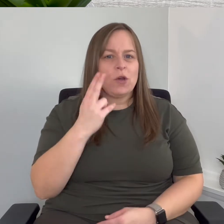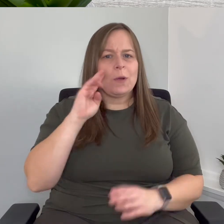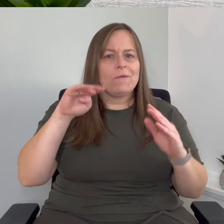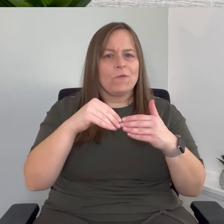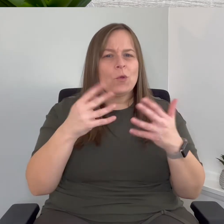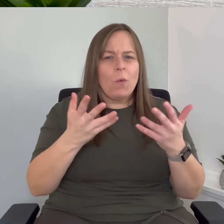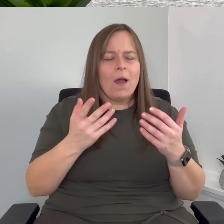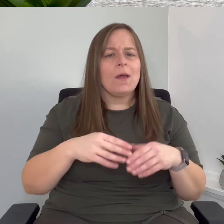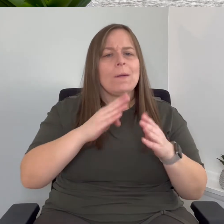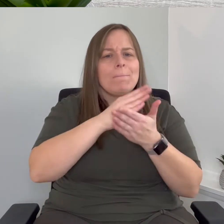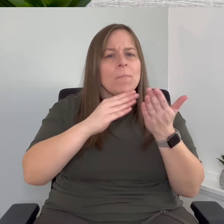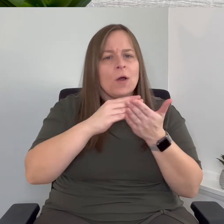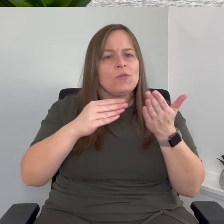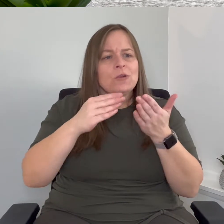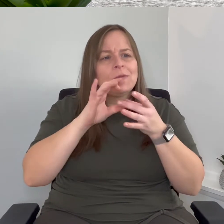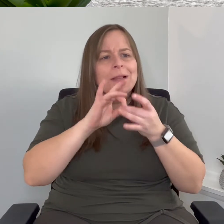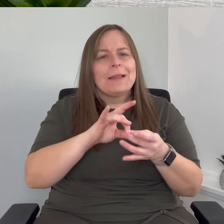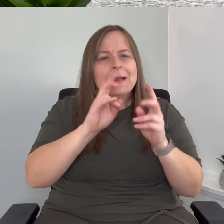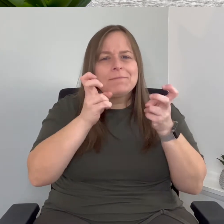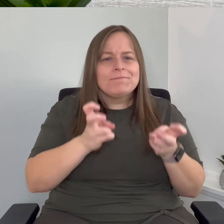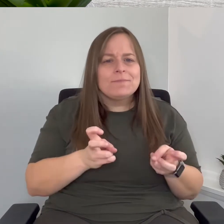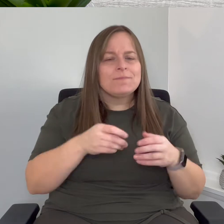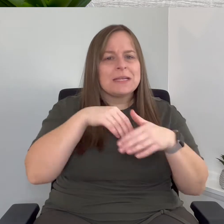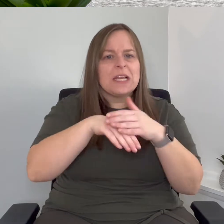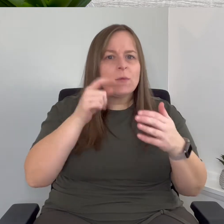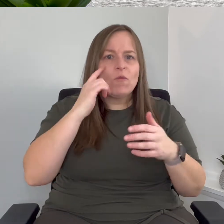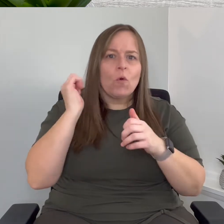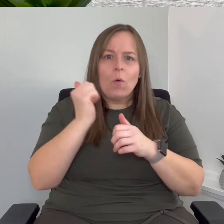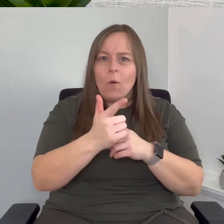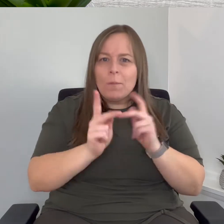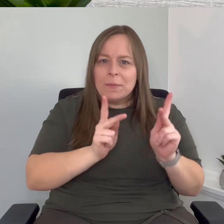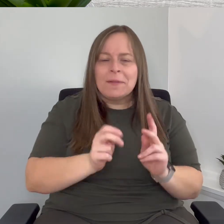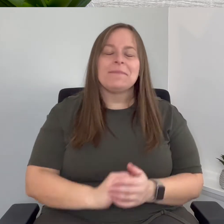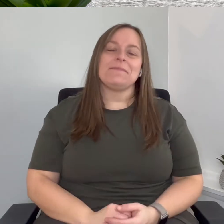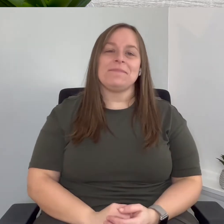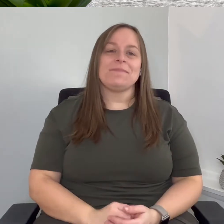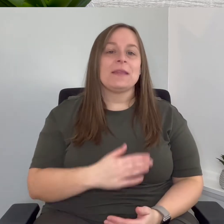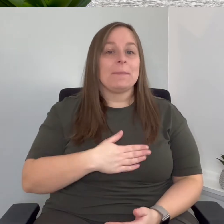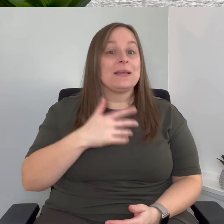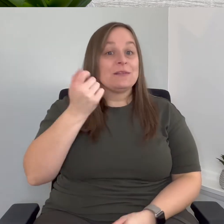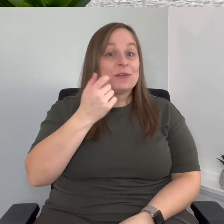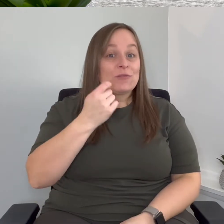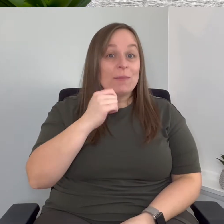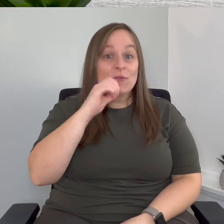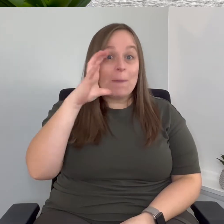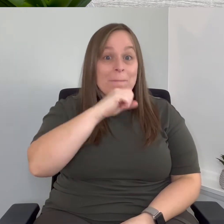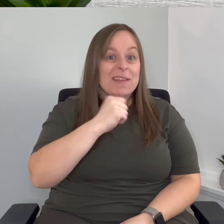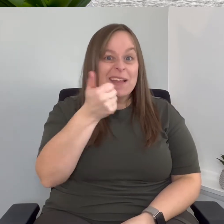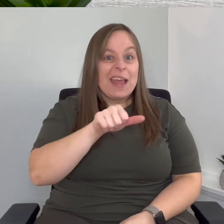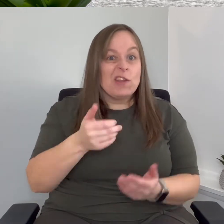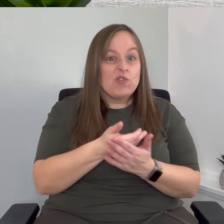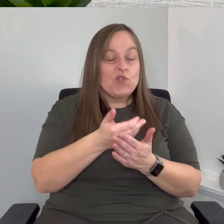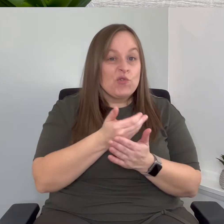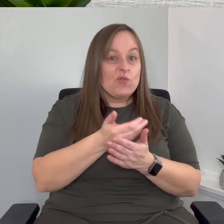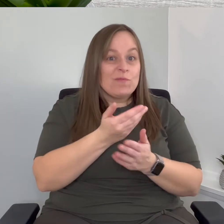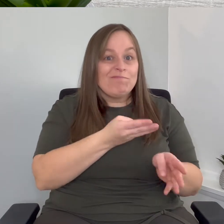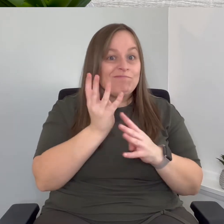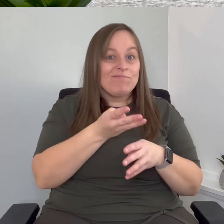we focus on budget related content that's accessible for everyone please subscribe so you don't miss out on any new videos that I'm making